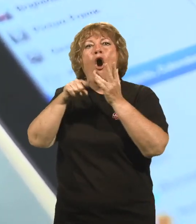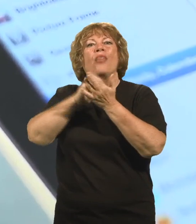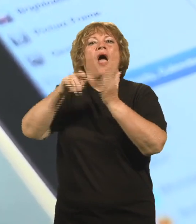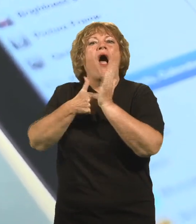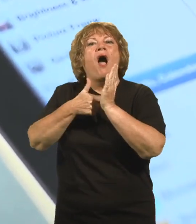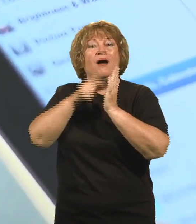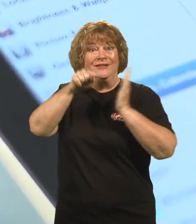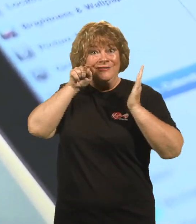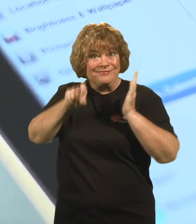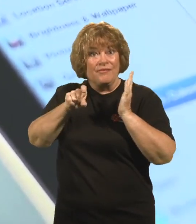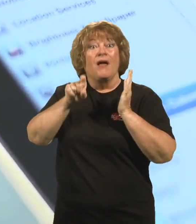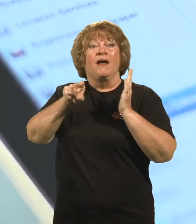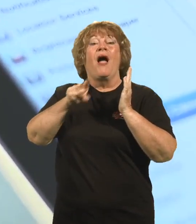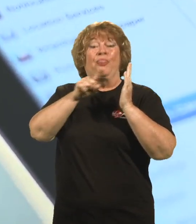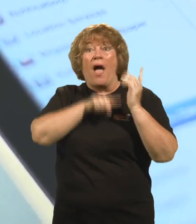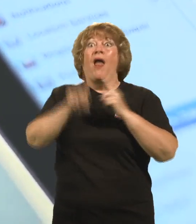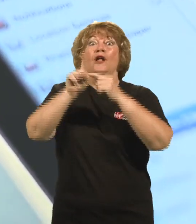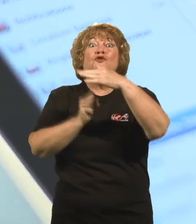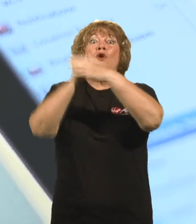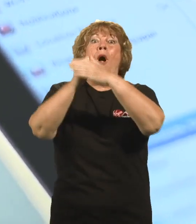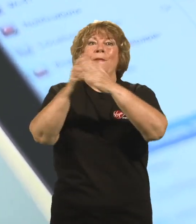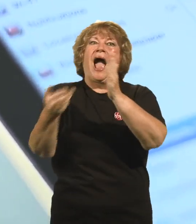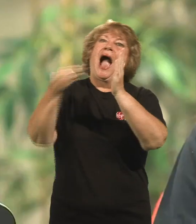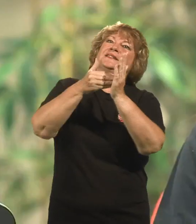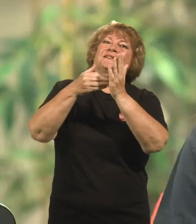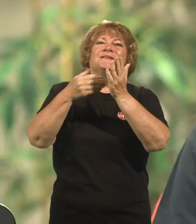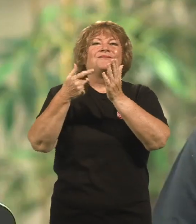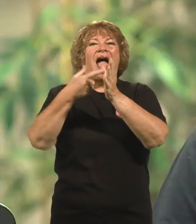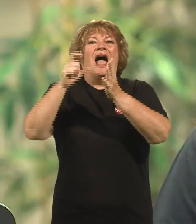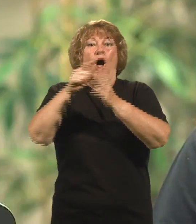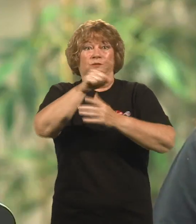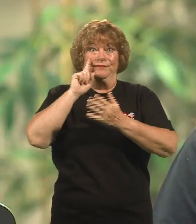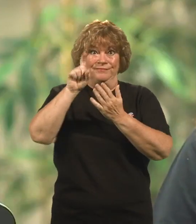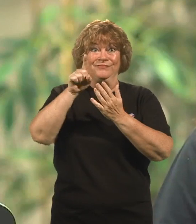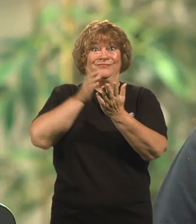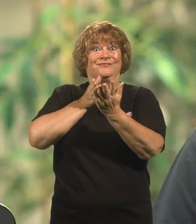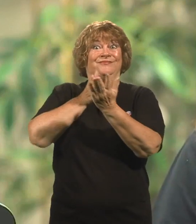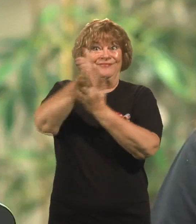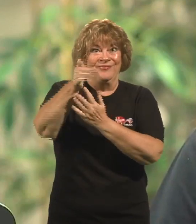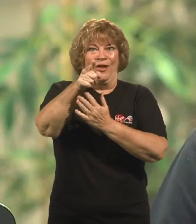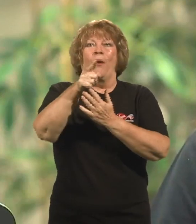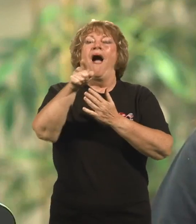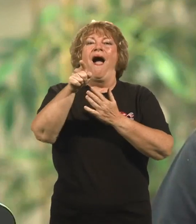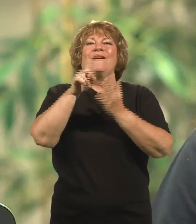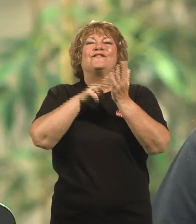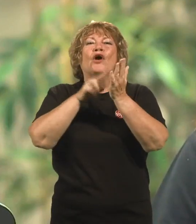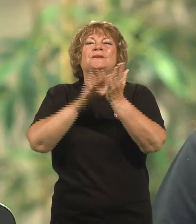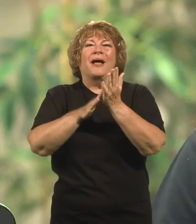and then at the top you should see add mail account. This is where we're going to start inputting your existing Virgin Media information.